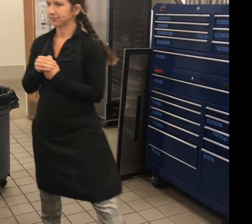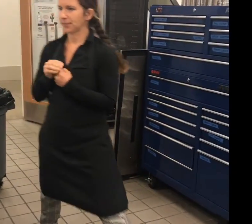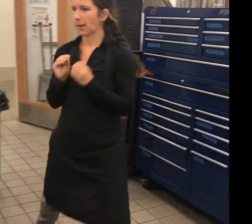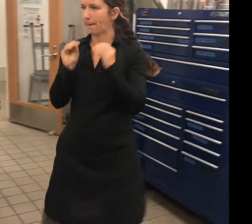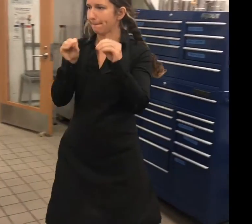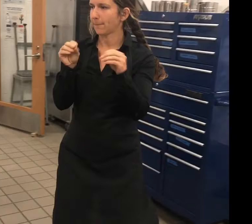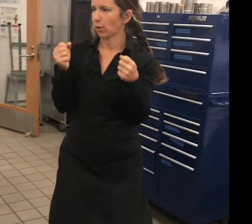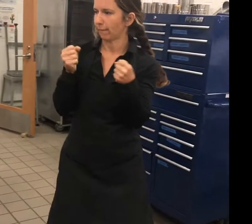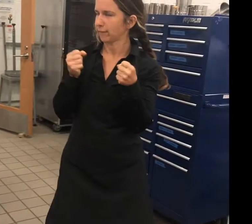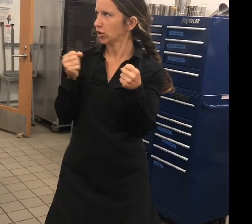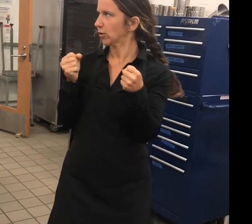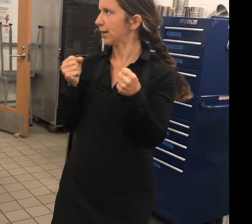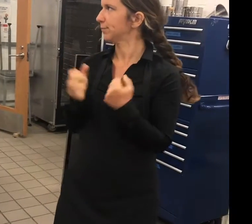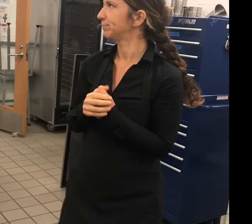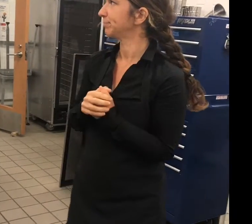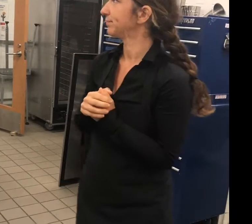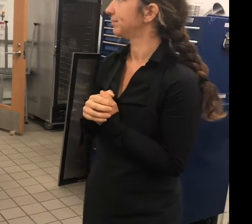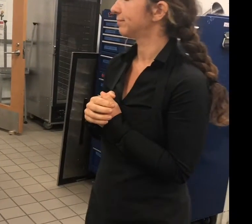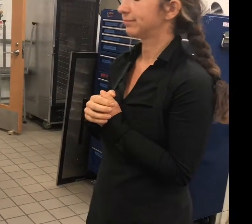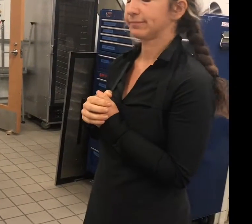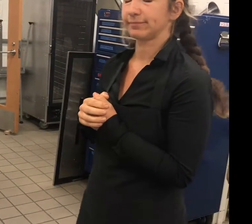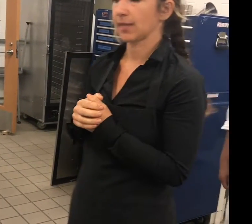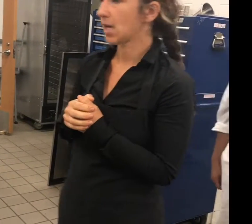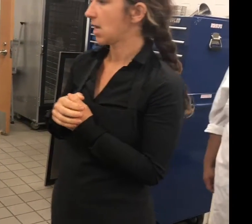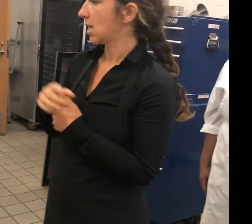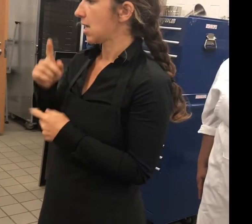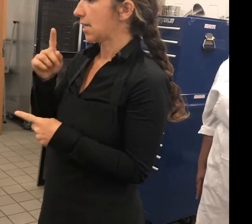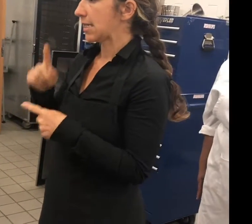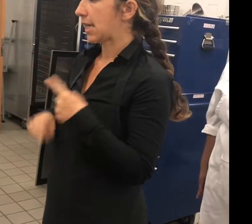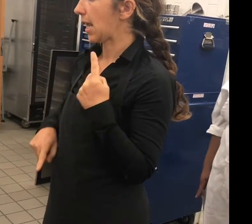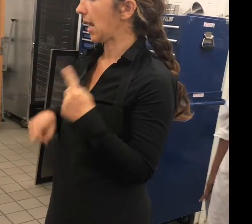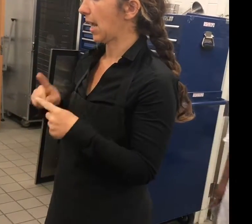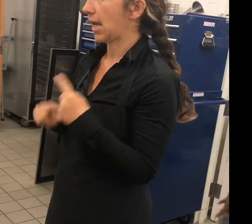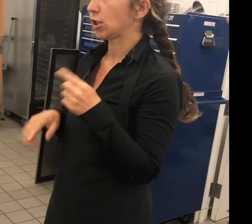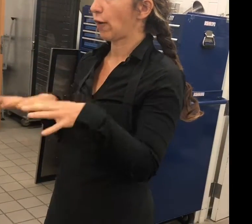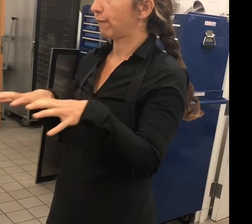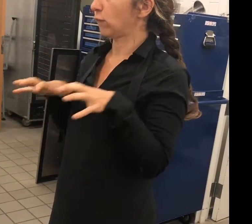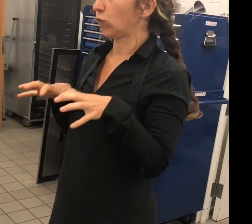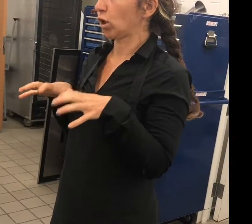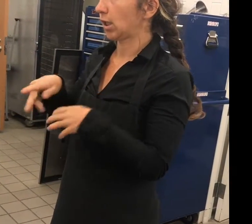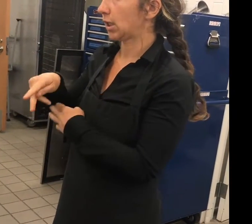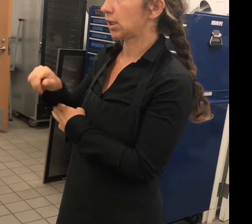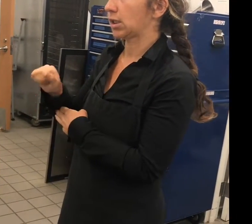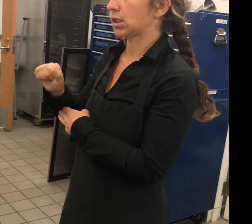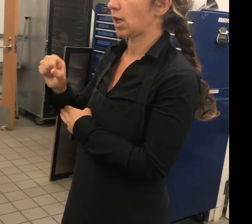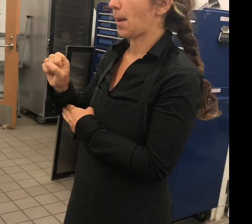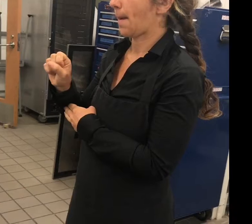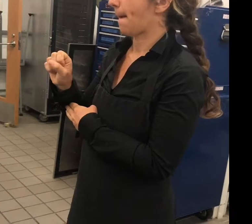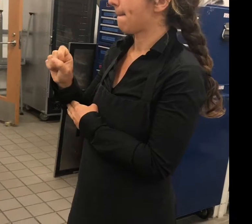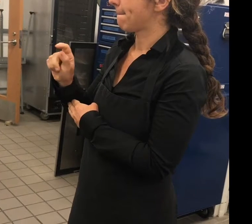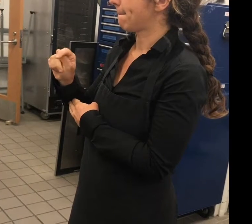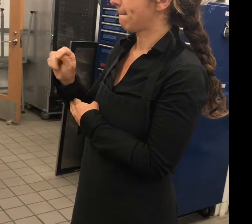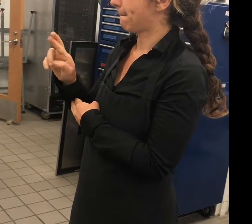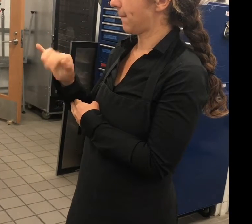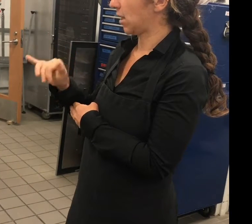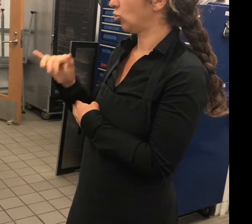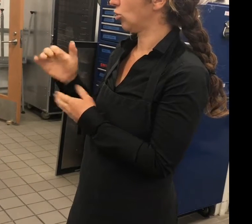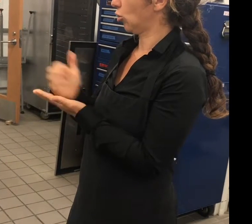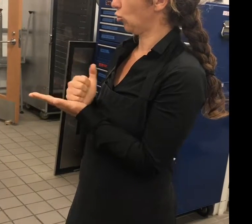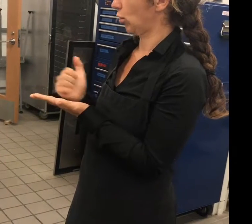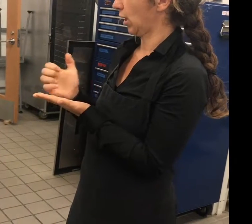it cool. You cannot freeze pastry cream. Remember this. You cannot freeze pastry cream or any sort of pie filling that